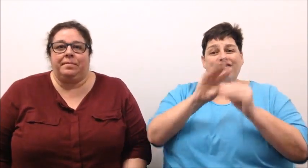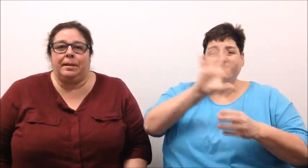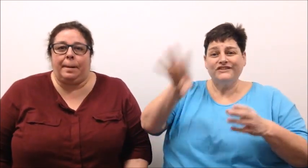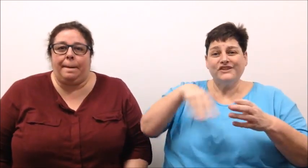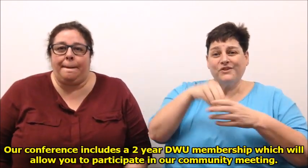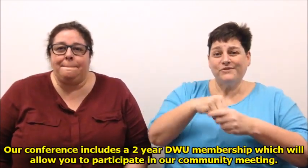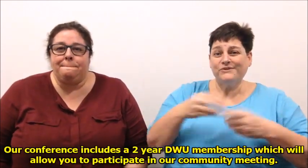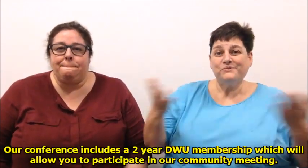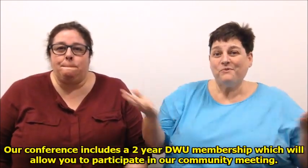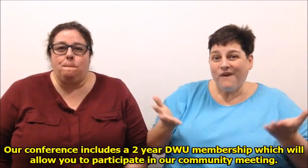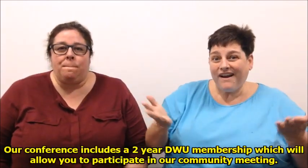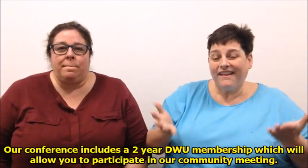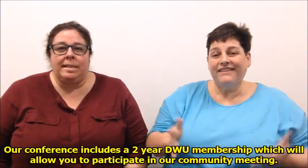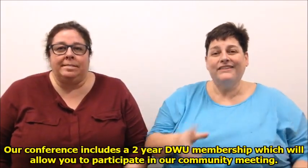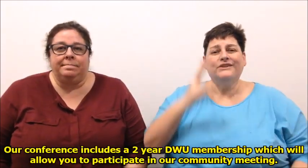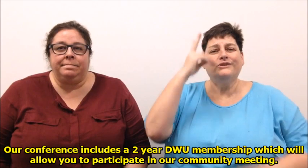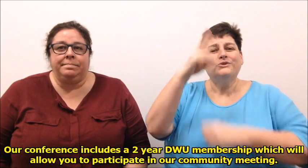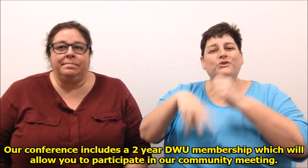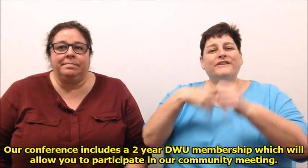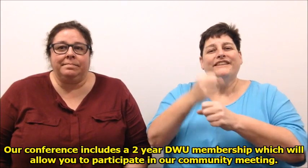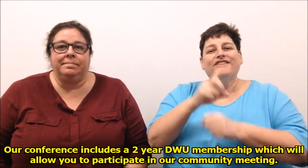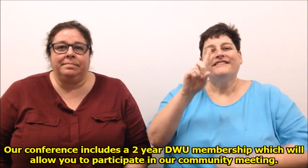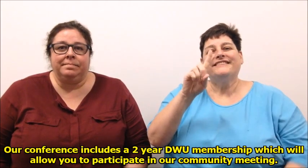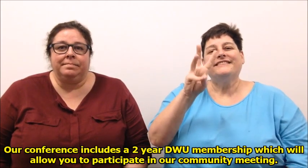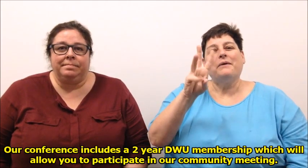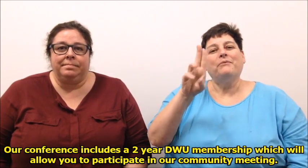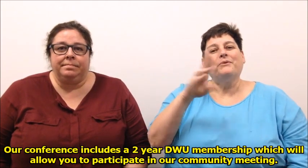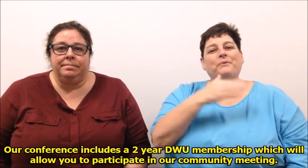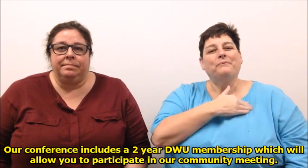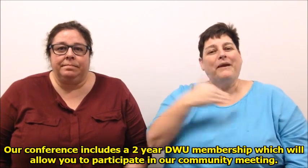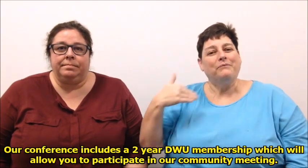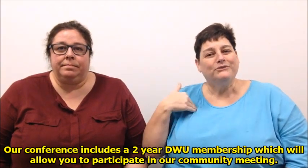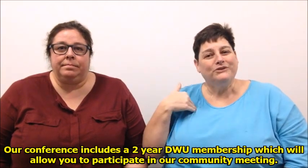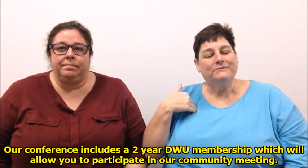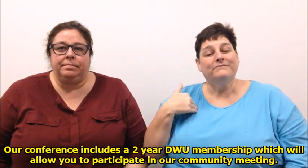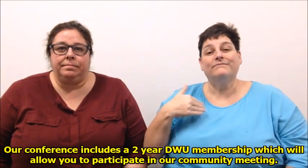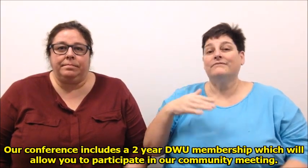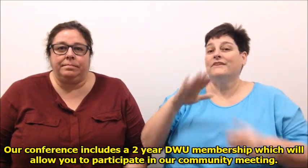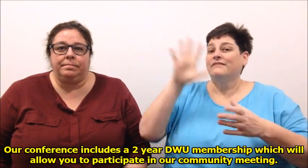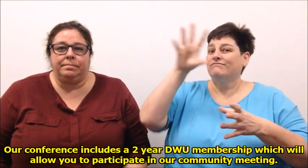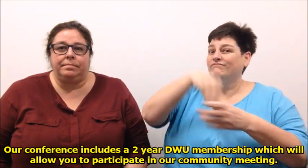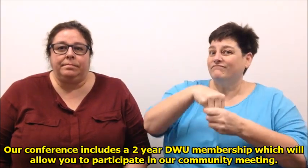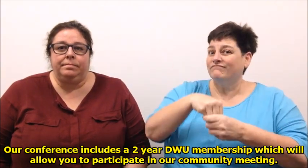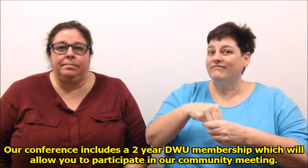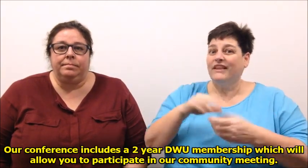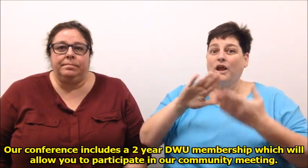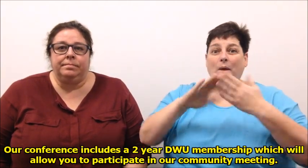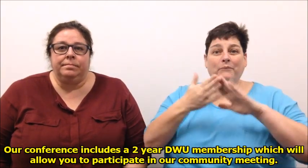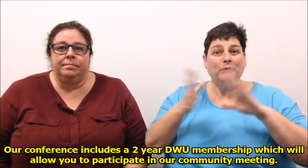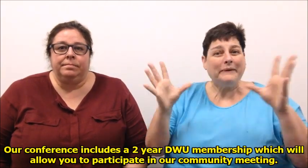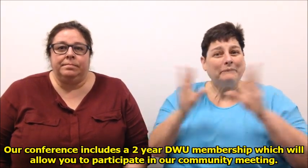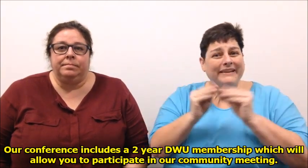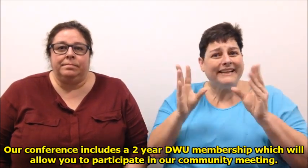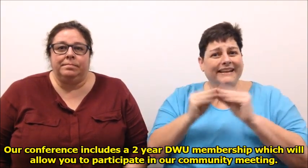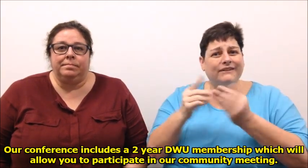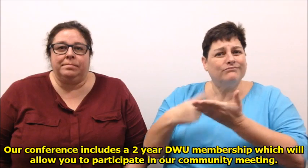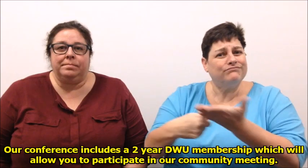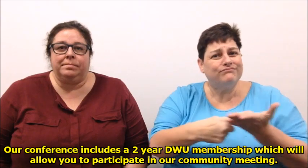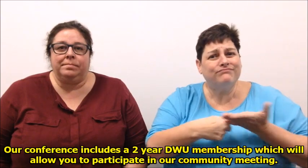Our conference includes a two-year DWU membership, which will allow you to participate